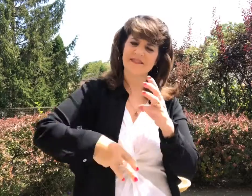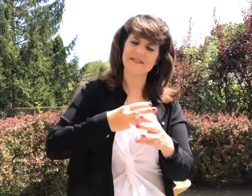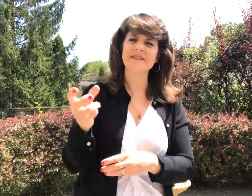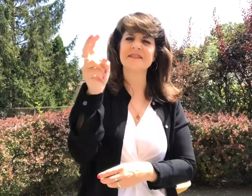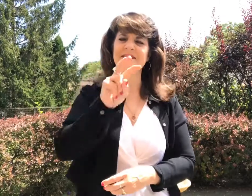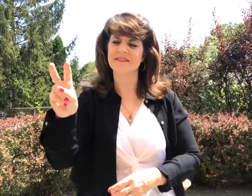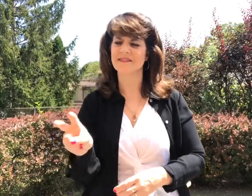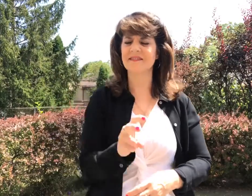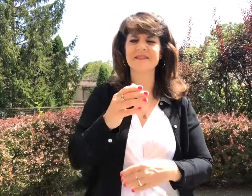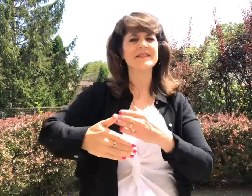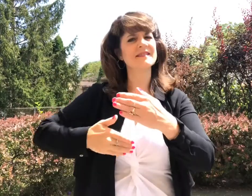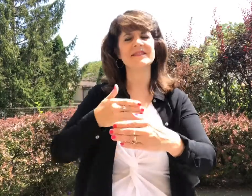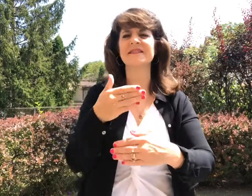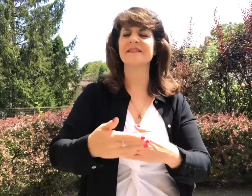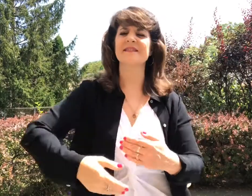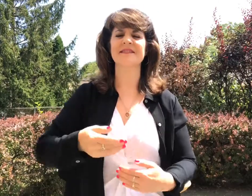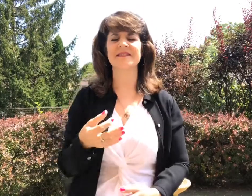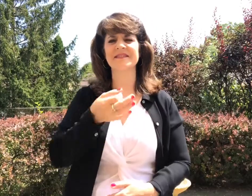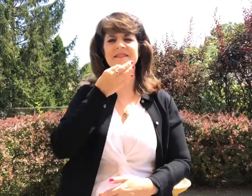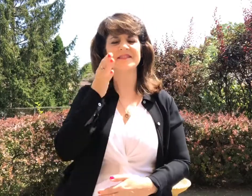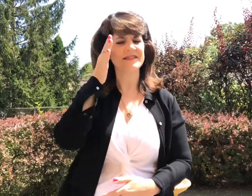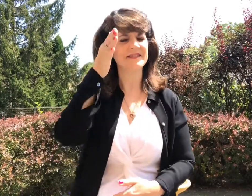roaming. Soon we'll be 30 years old.